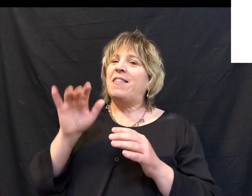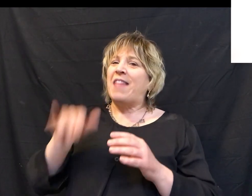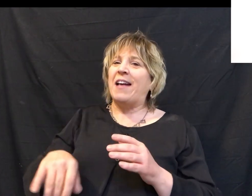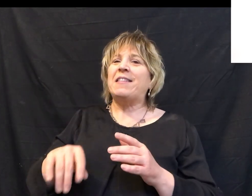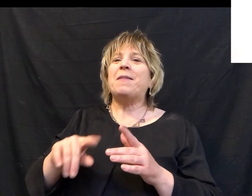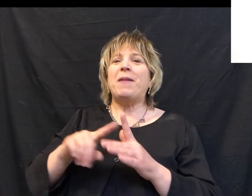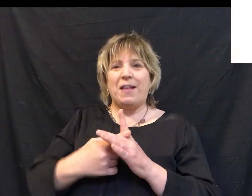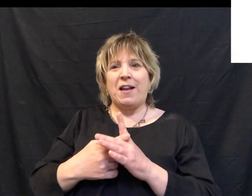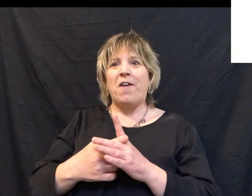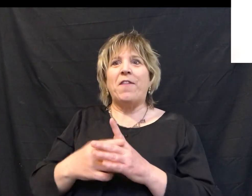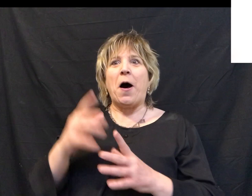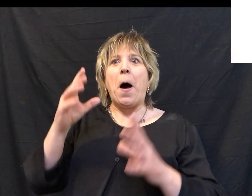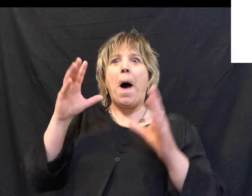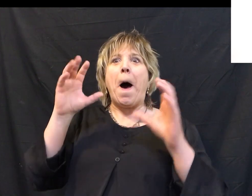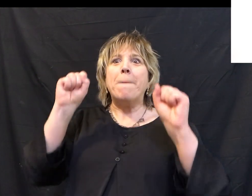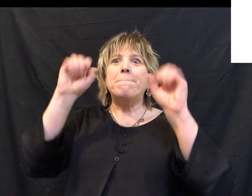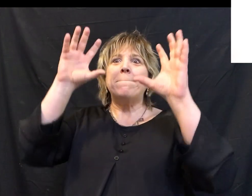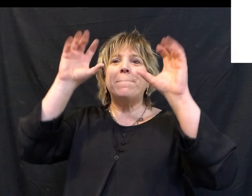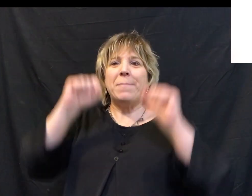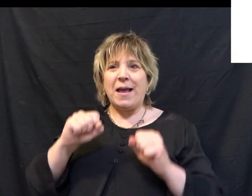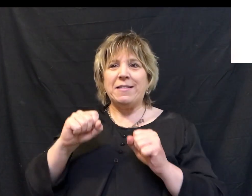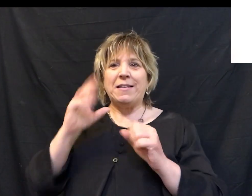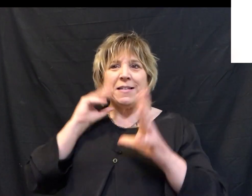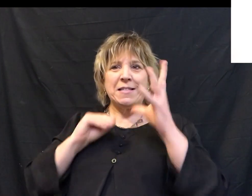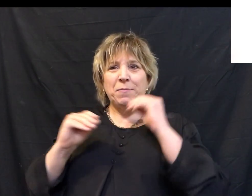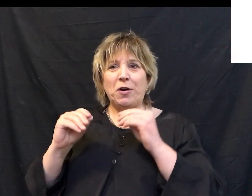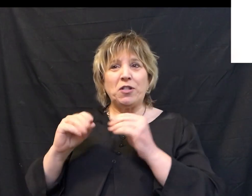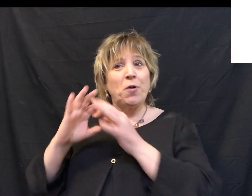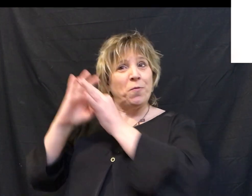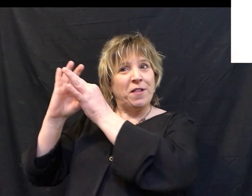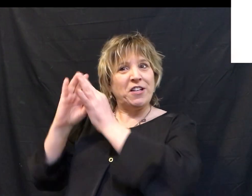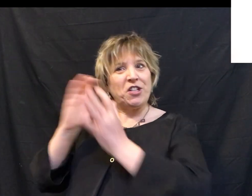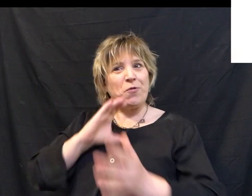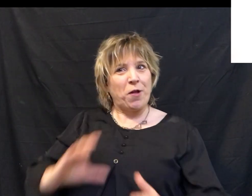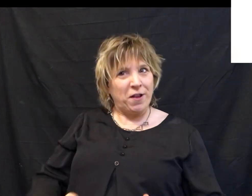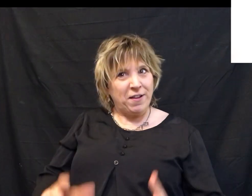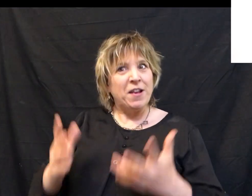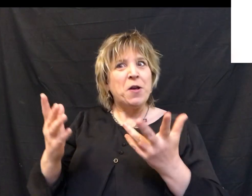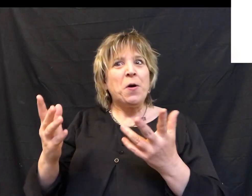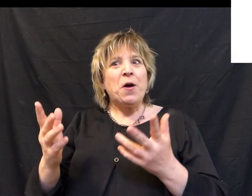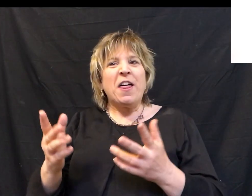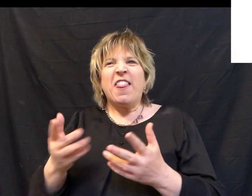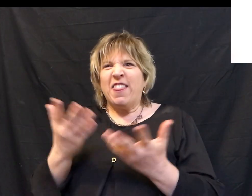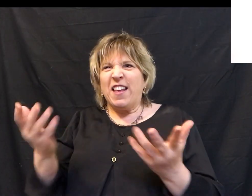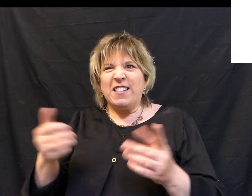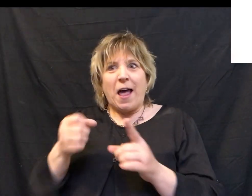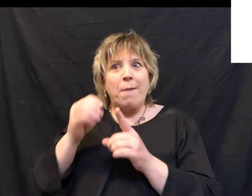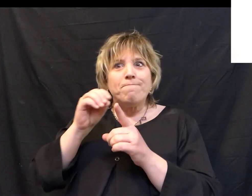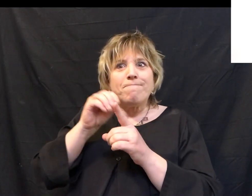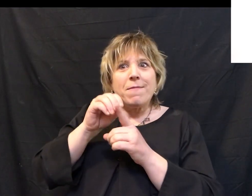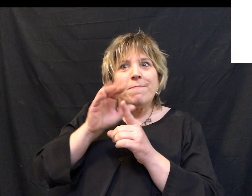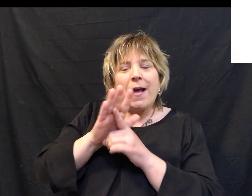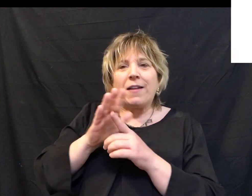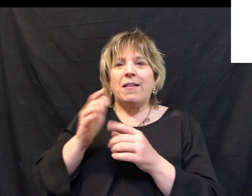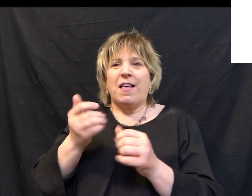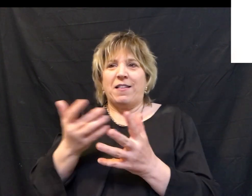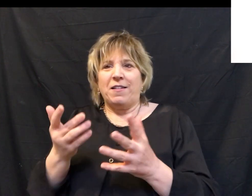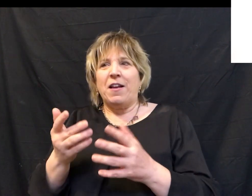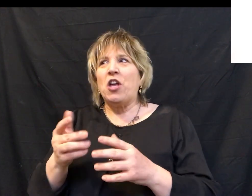that's the beginning of an amazing journey on a relationship with Christ. It's steps that are going to impact and change things